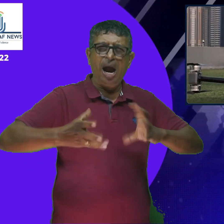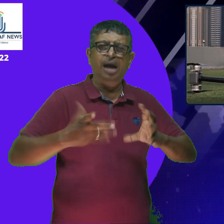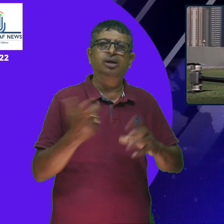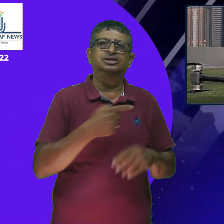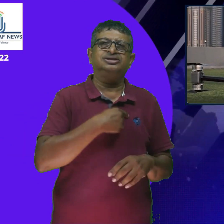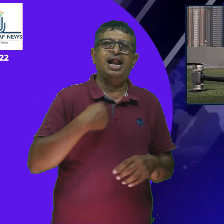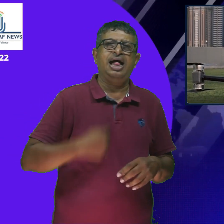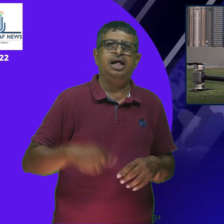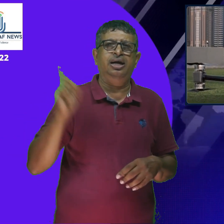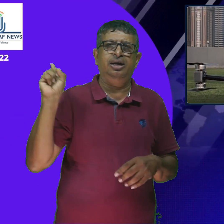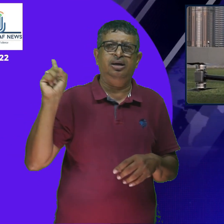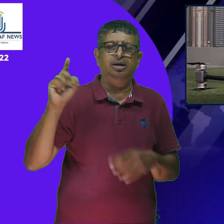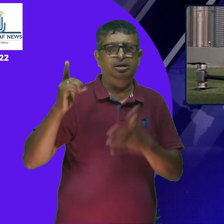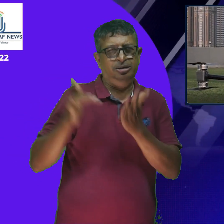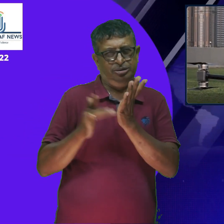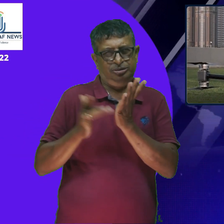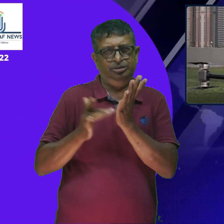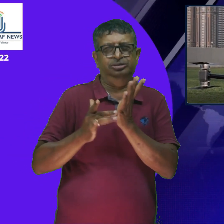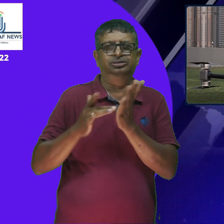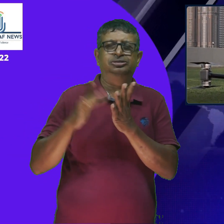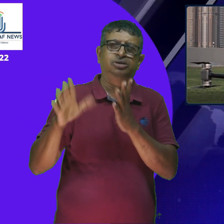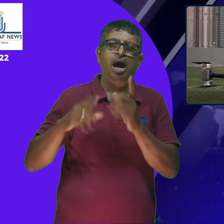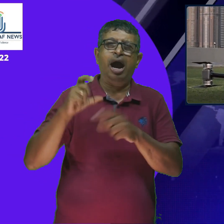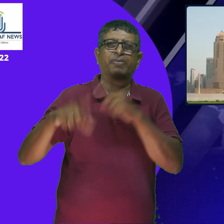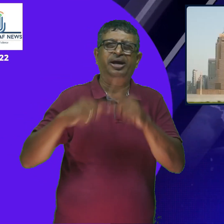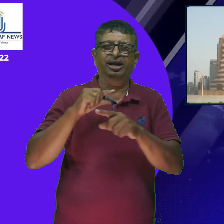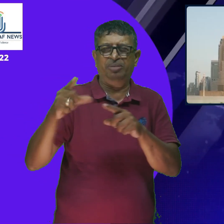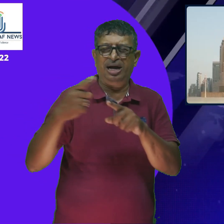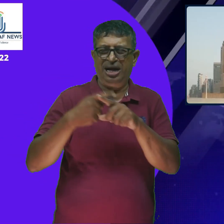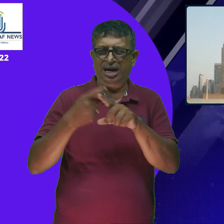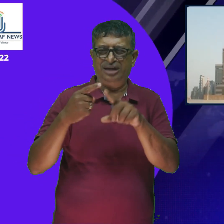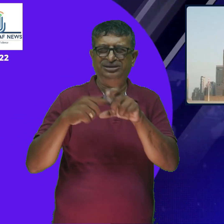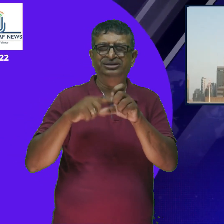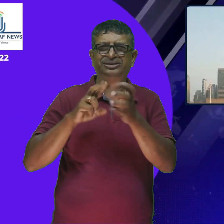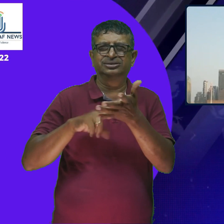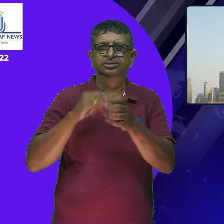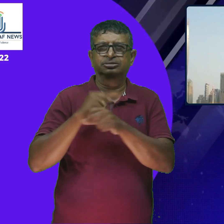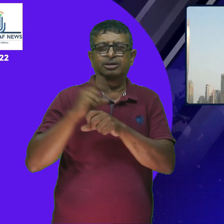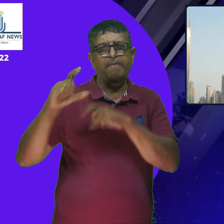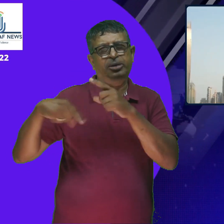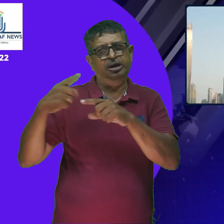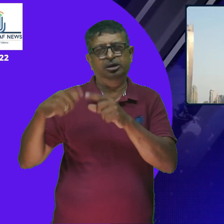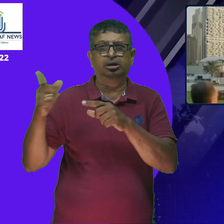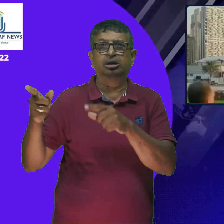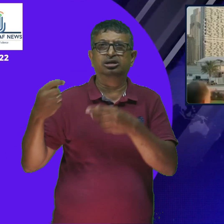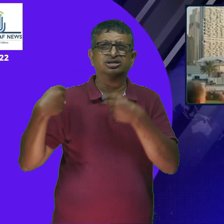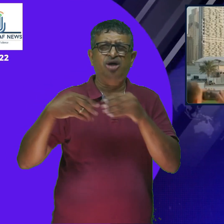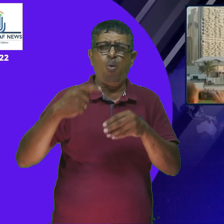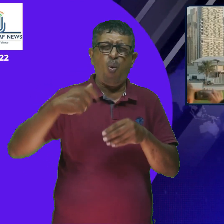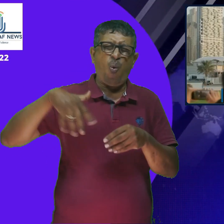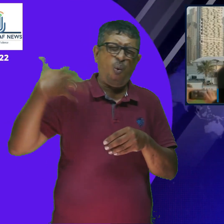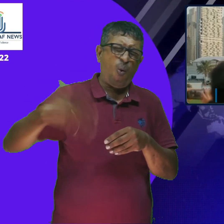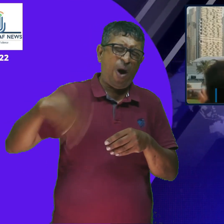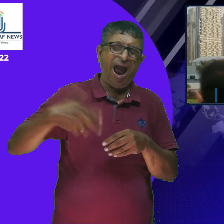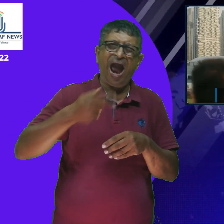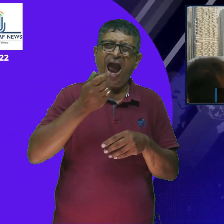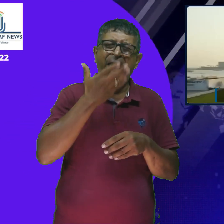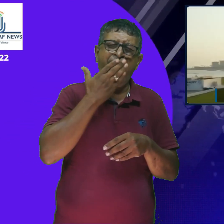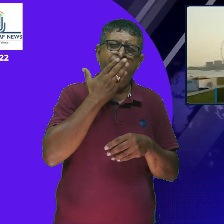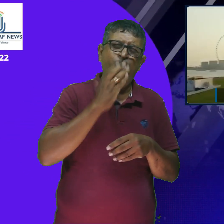world's first flying electric taxi on Monday. The Zipeng X2 developed by the Guangzhou-based Zipeng Inc's aviation affiliate is